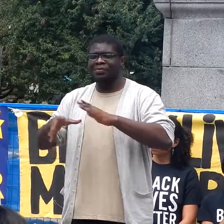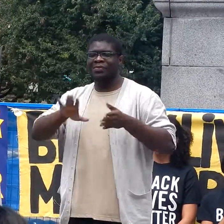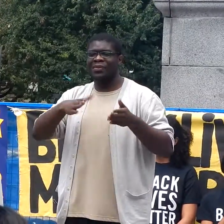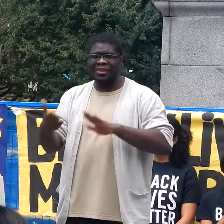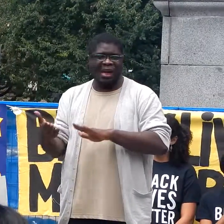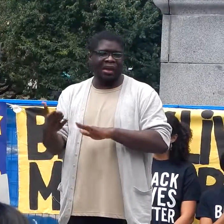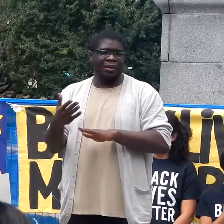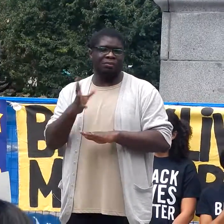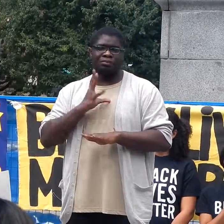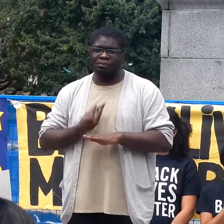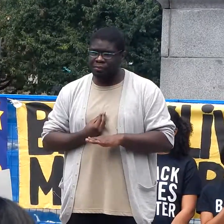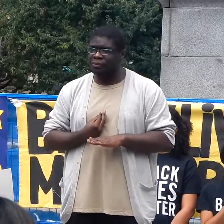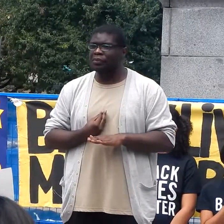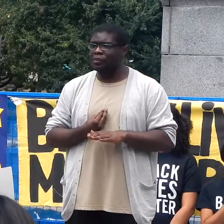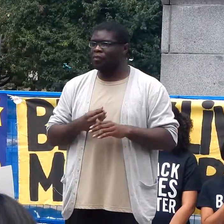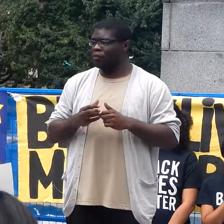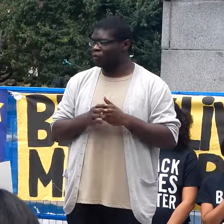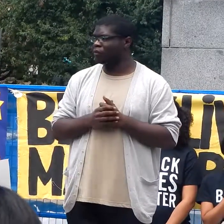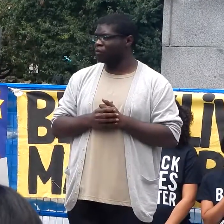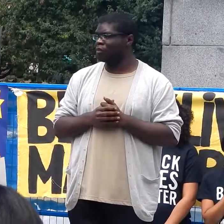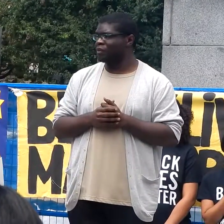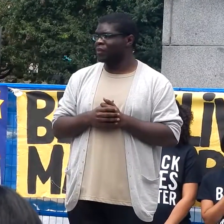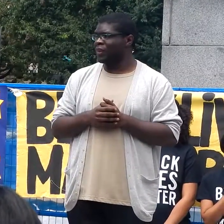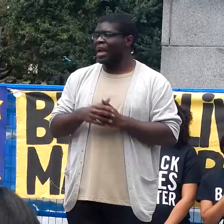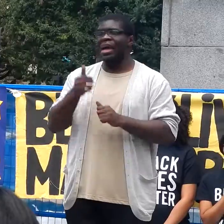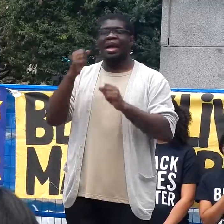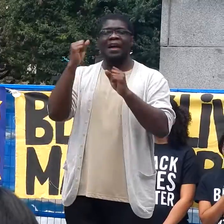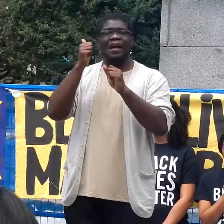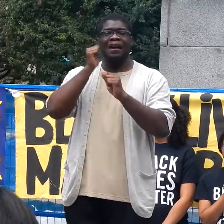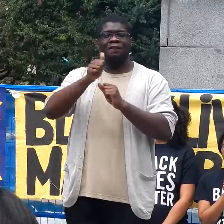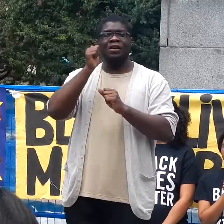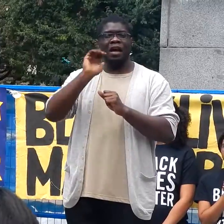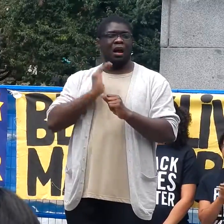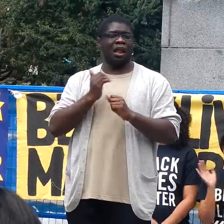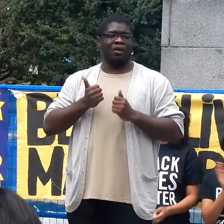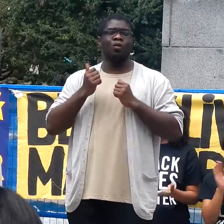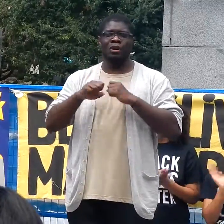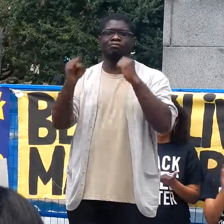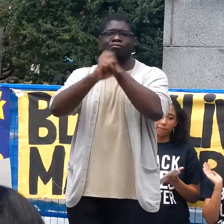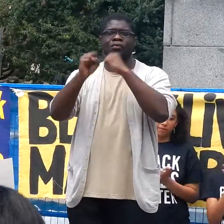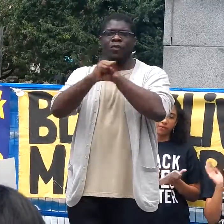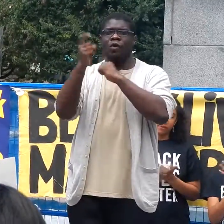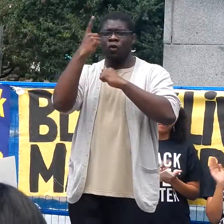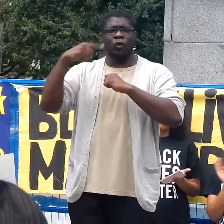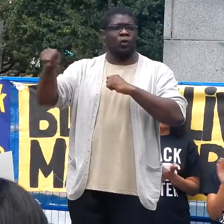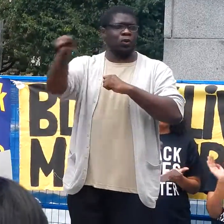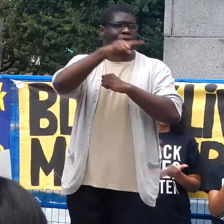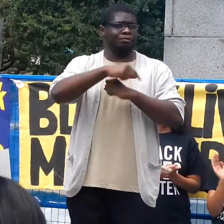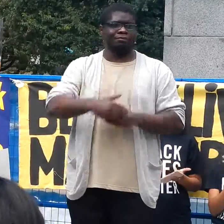cry for you and every other day of our lives we will fight for you thank you thank